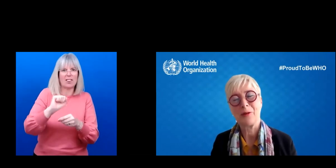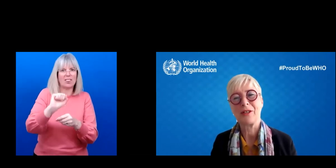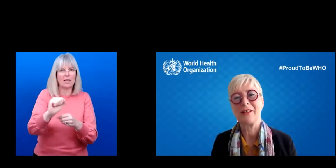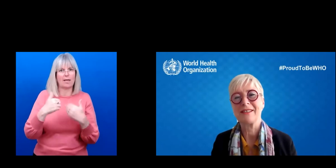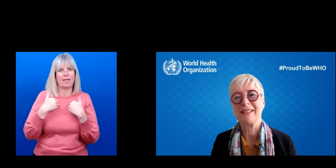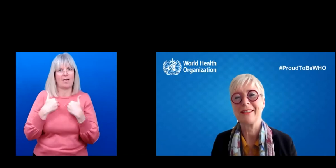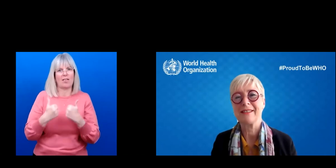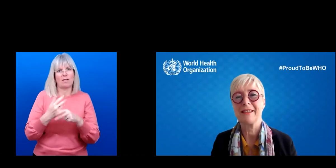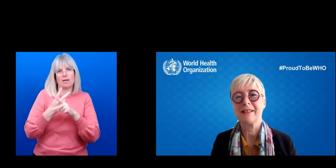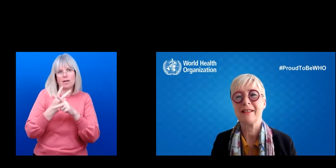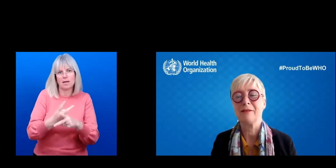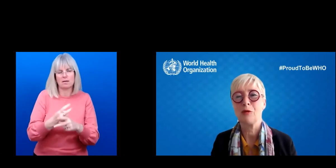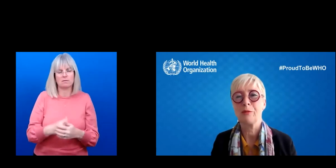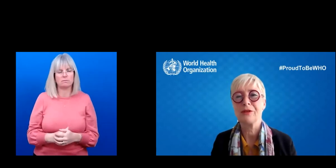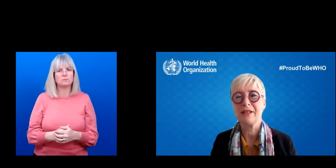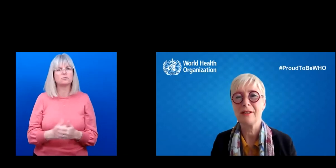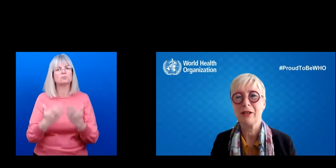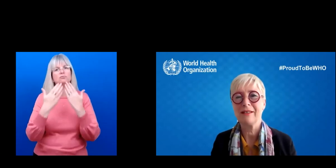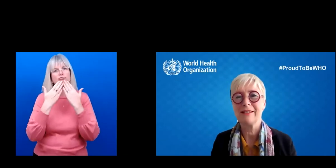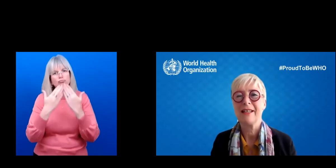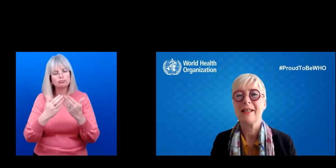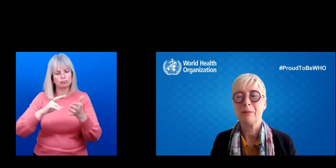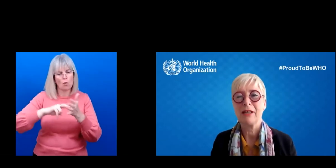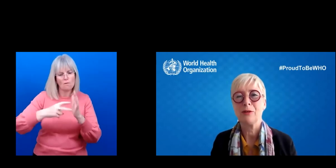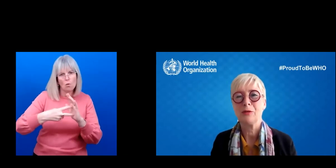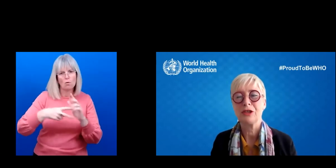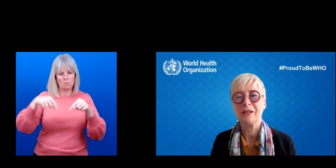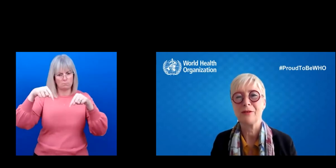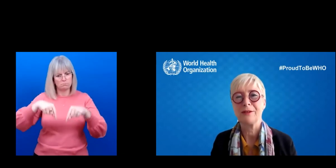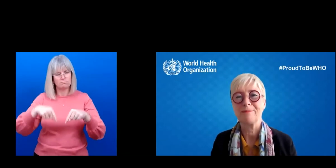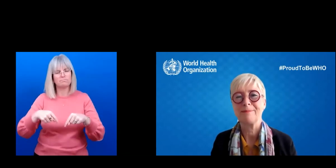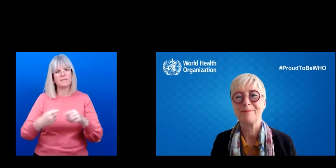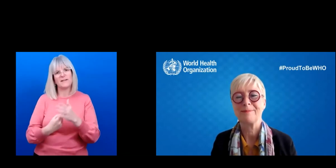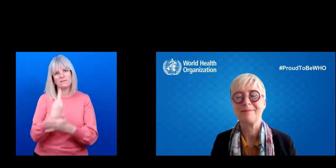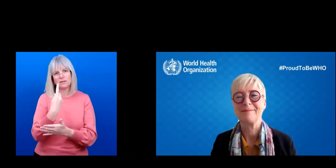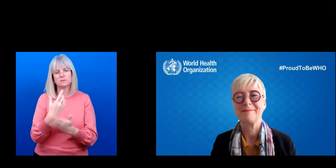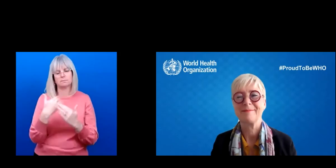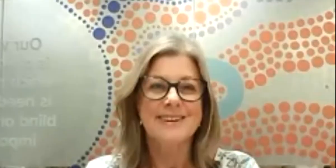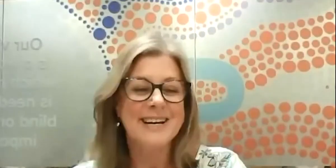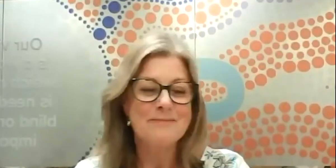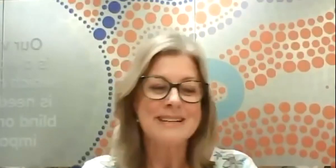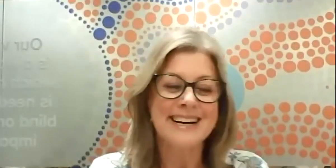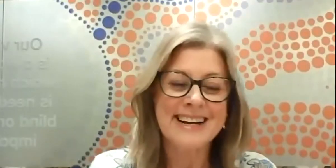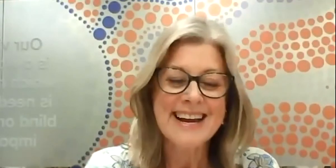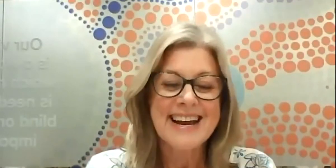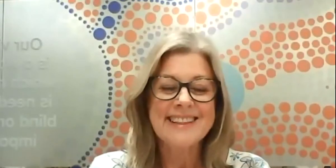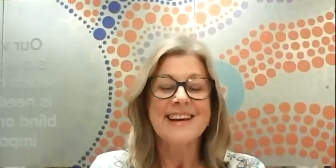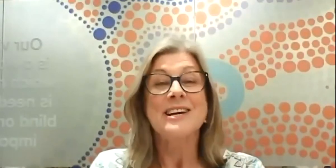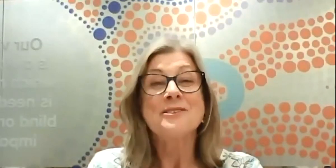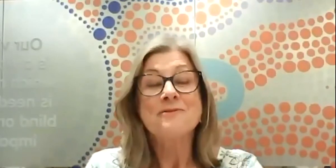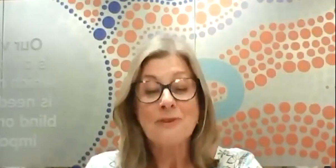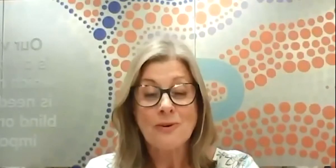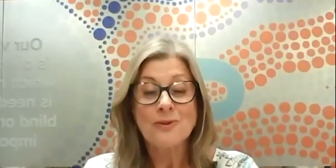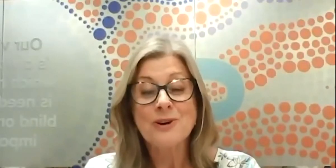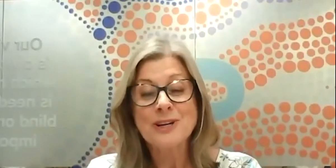you for organizing this informal side events and back to you, Jennifer.- Thank you, Bente. Jennifer And